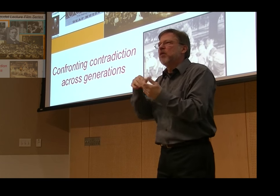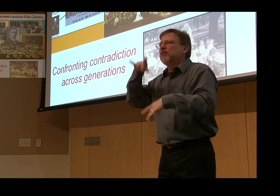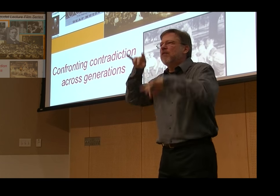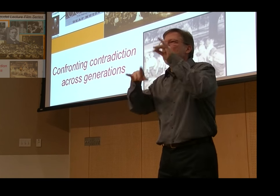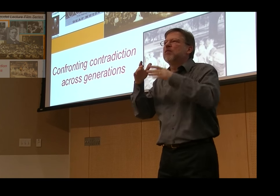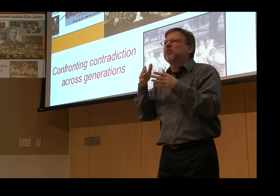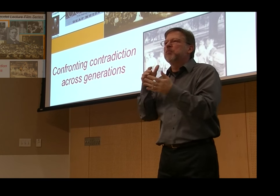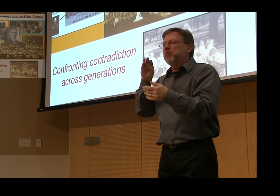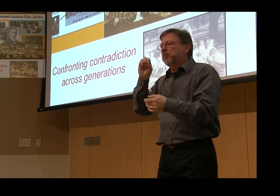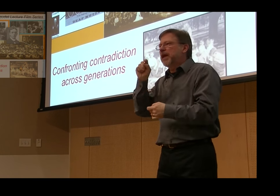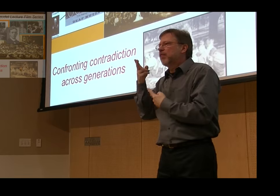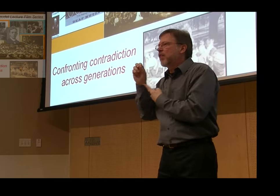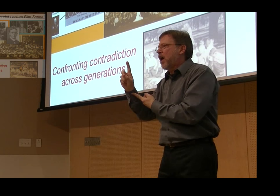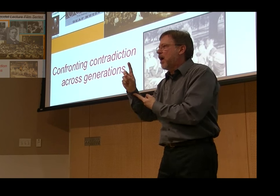the signs in the films.